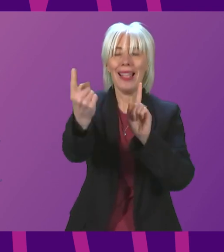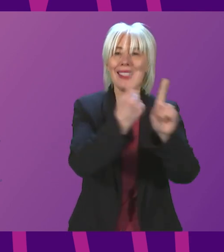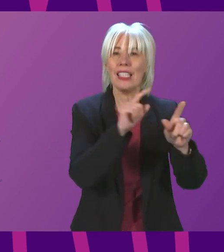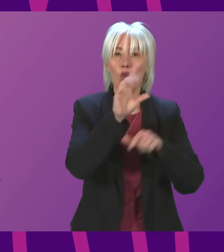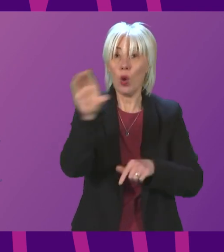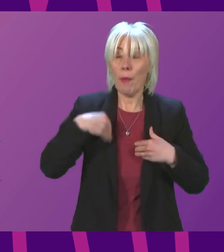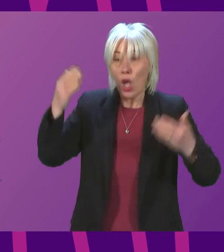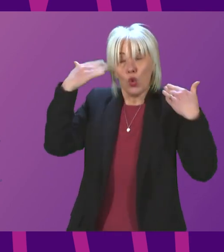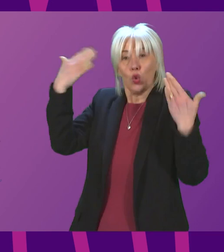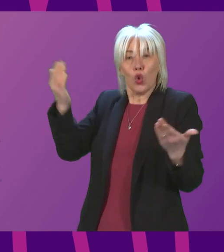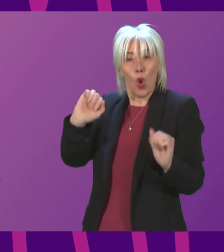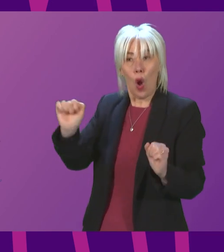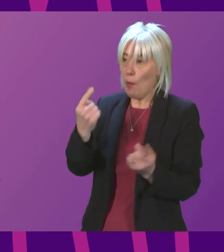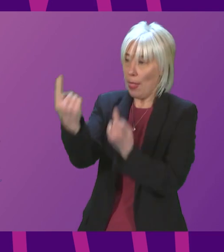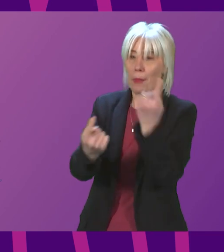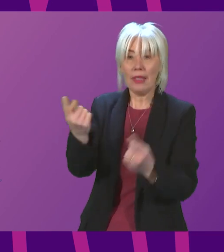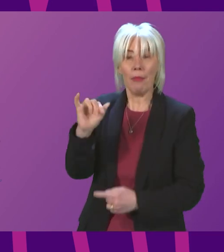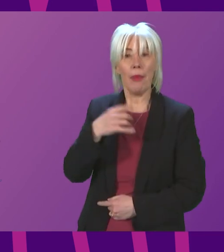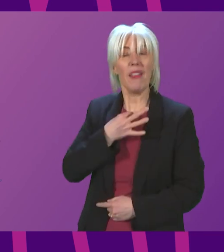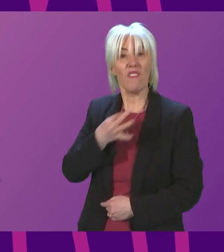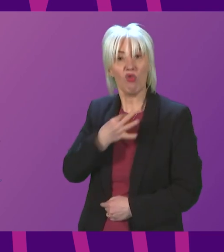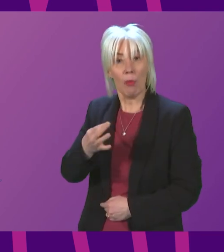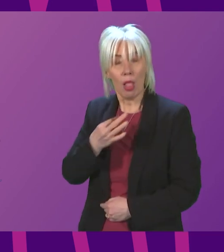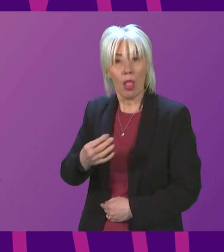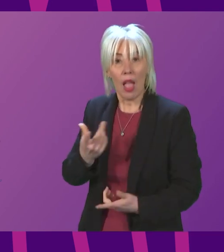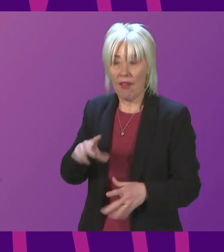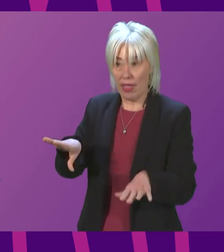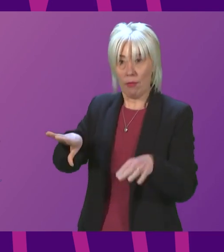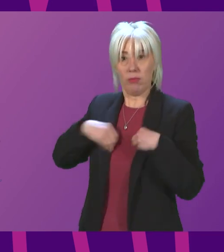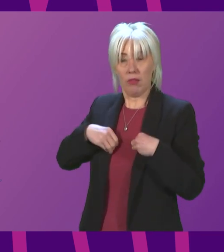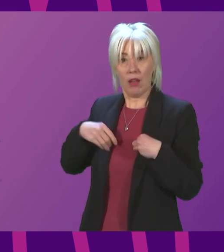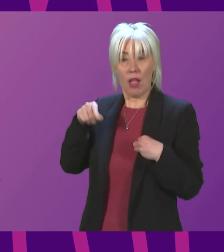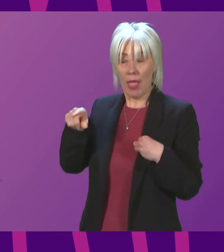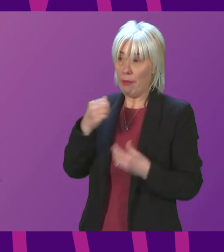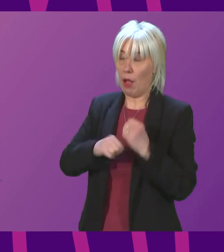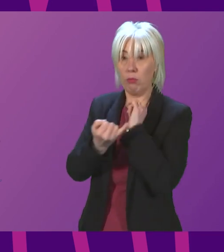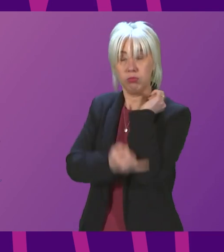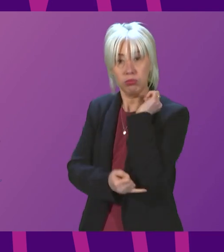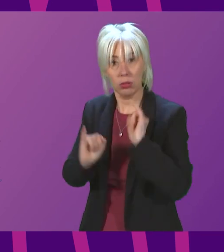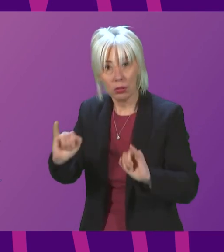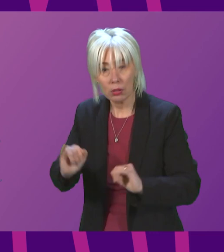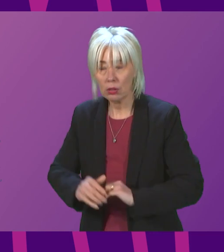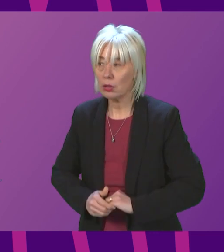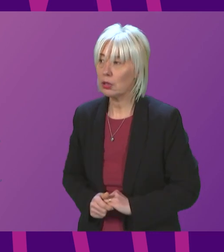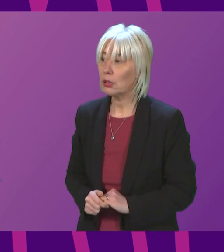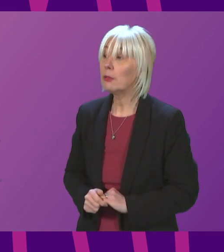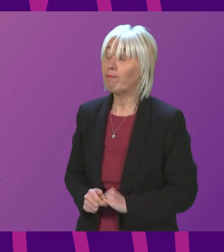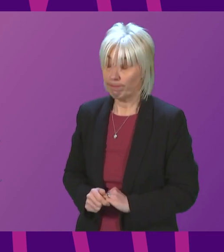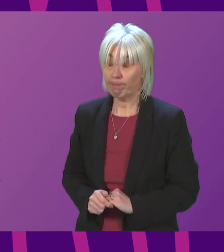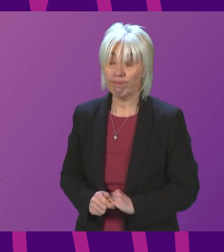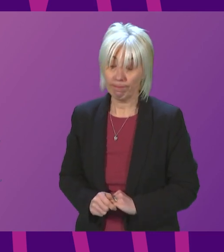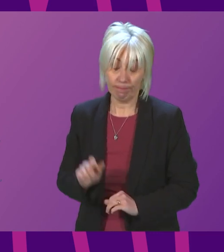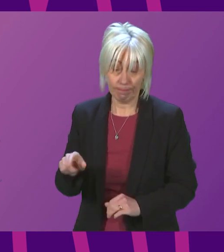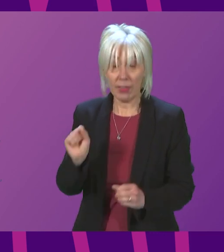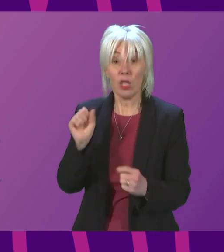and indeed may be very vulnerable to the virus which you may give them first minister I mean that is possibly the